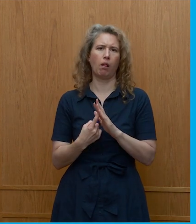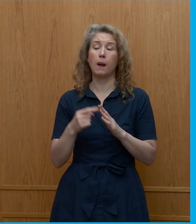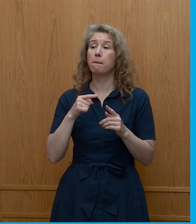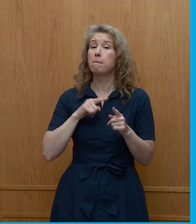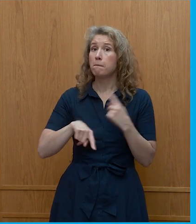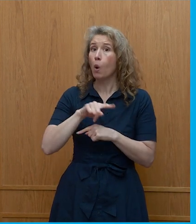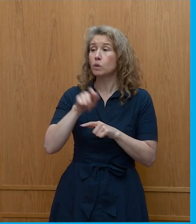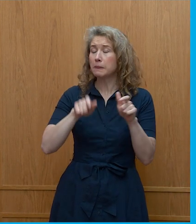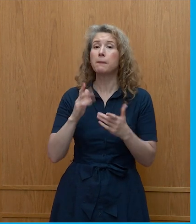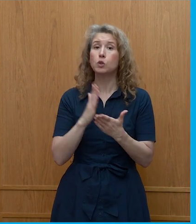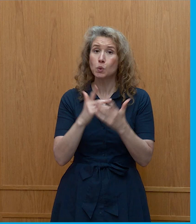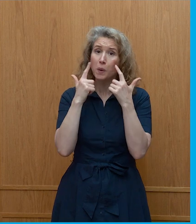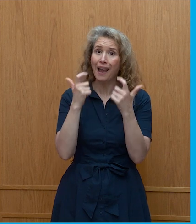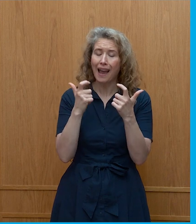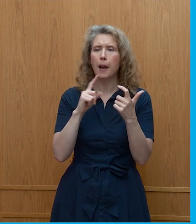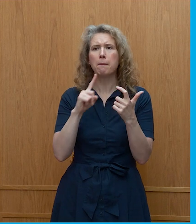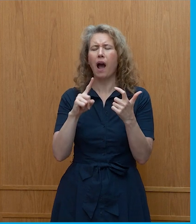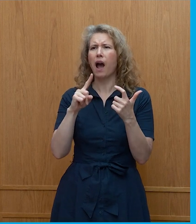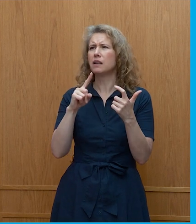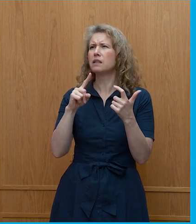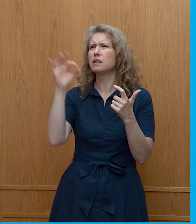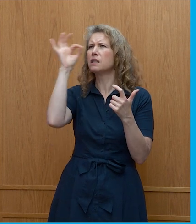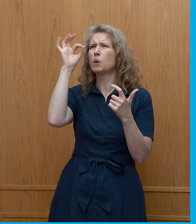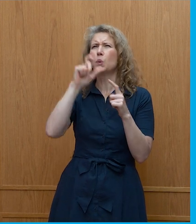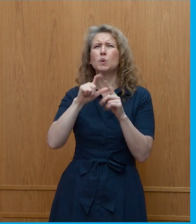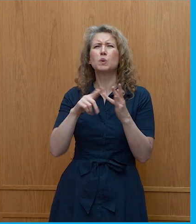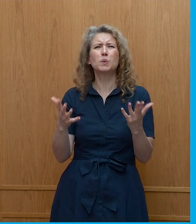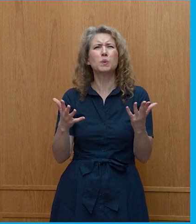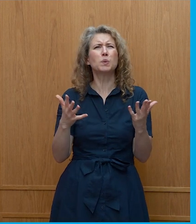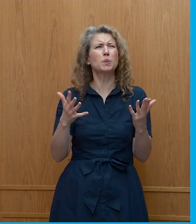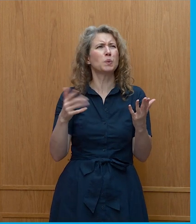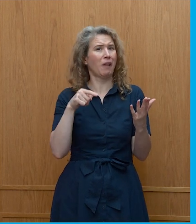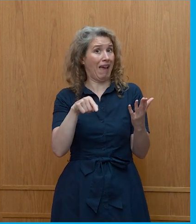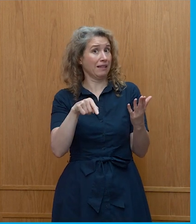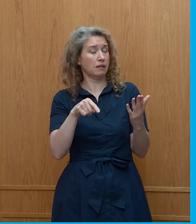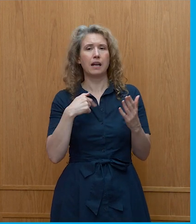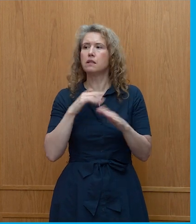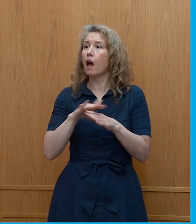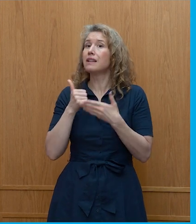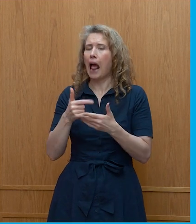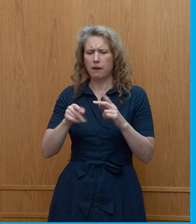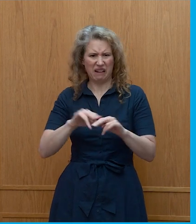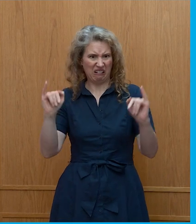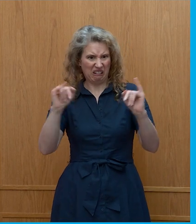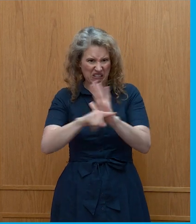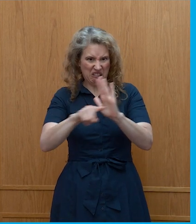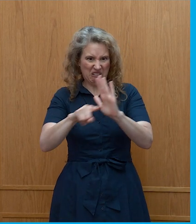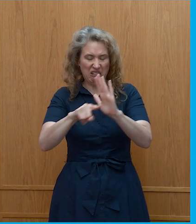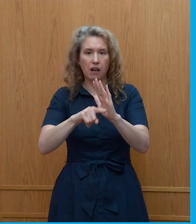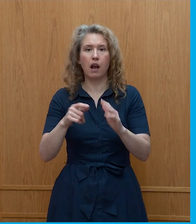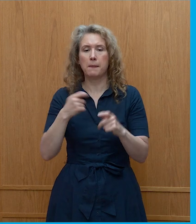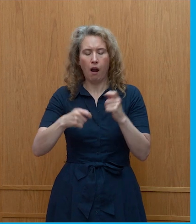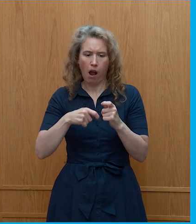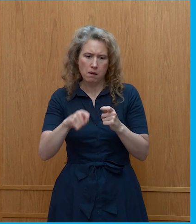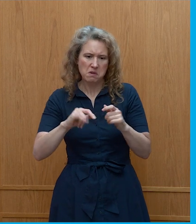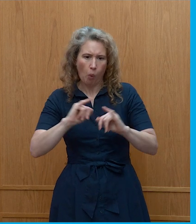people do care, but don't necessarily know what to do and I don't think it helps if we just paralyse them